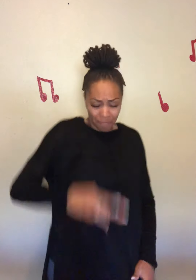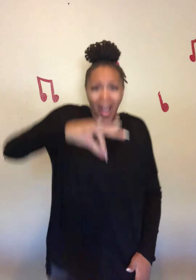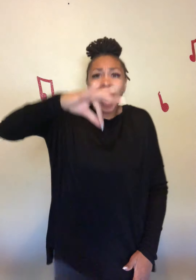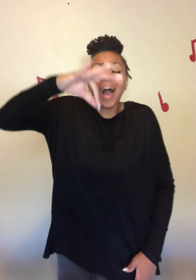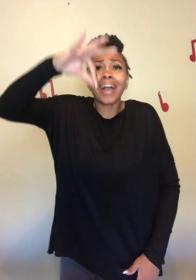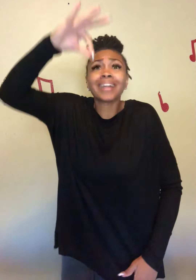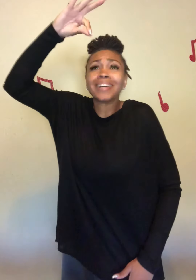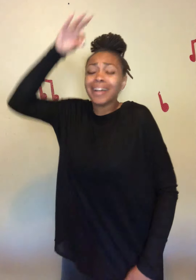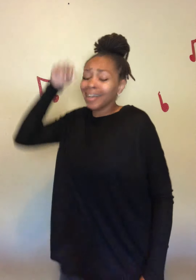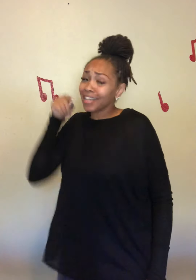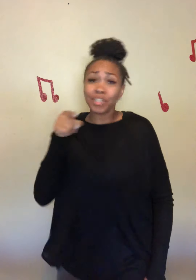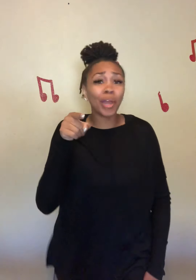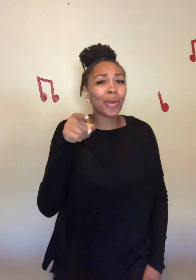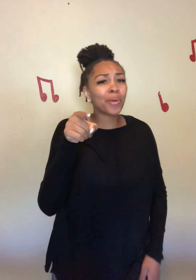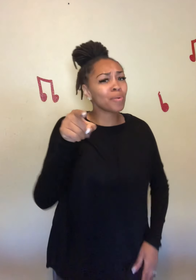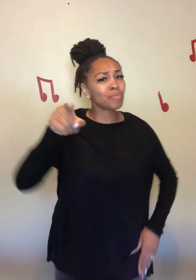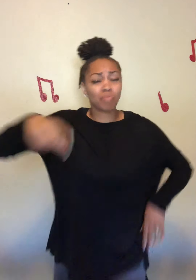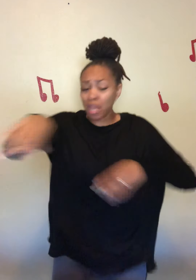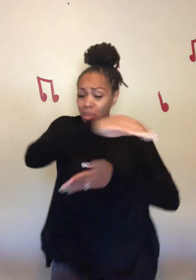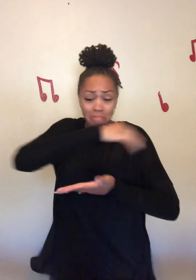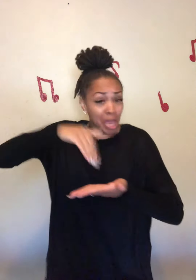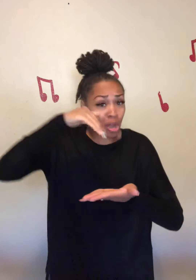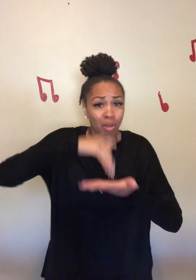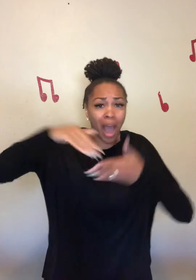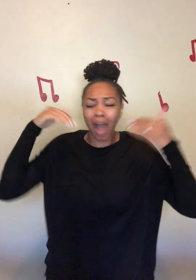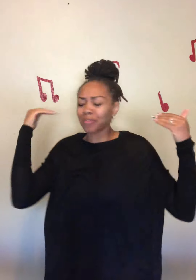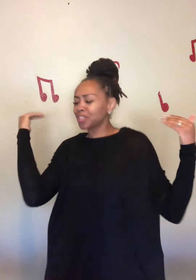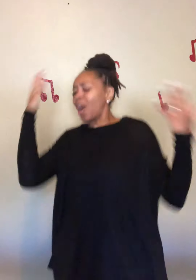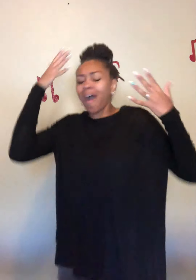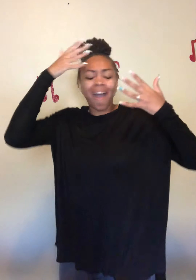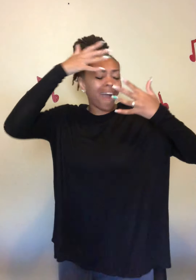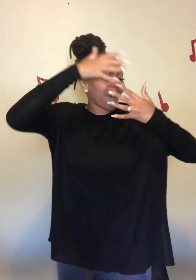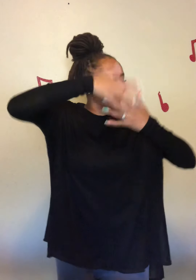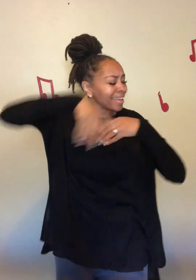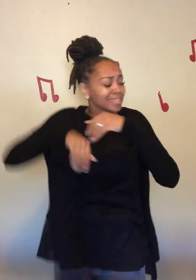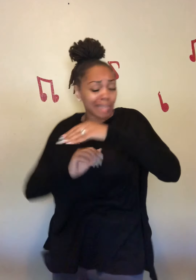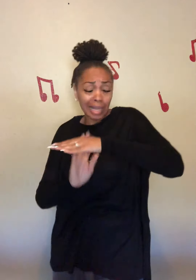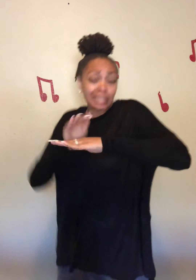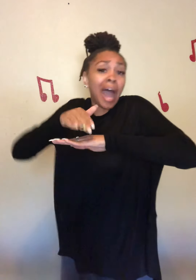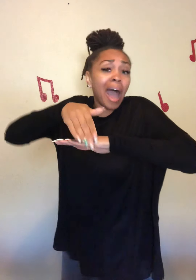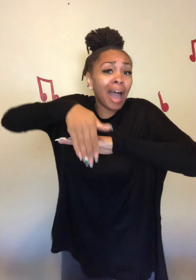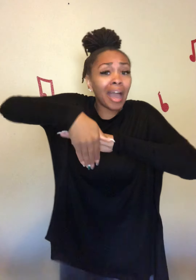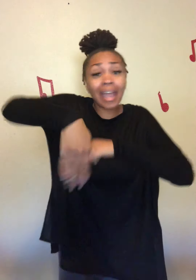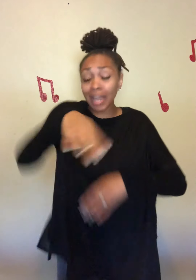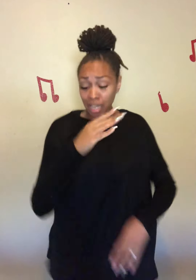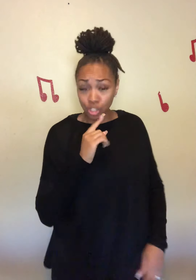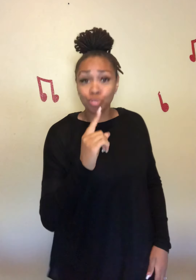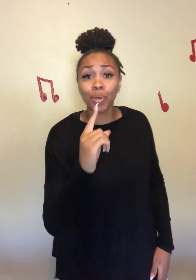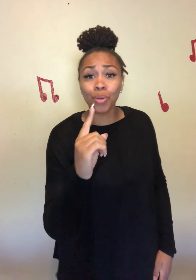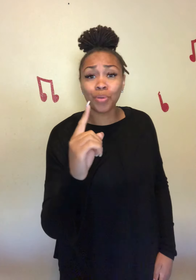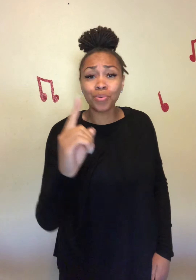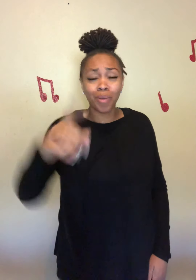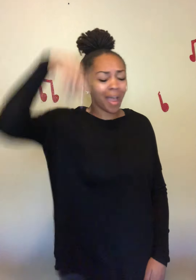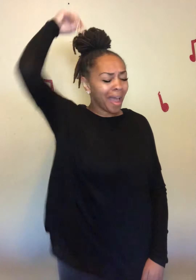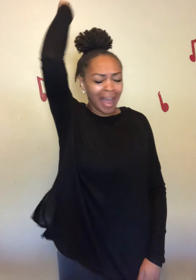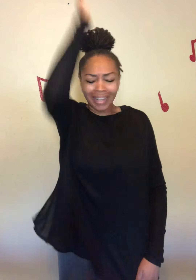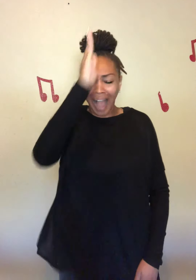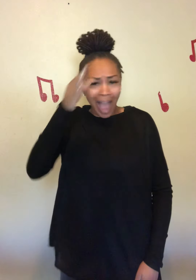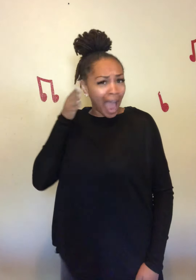find you in the middle of the darkest night Night is true, I